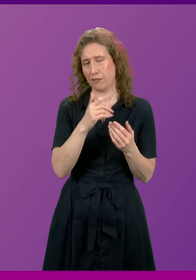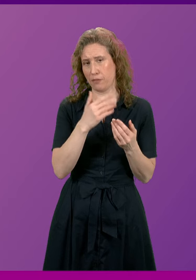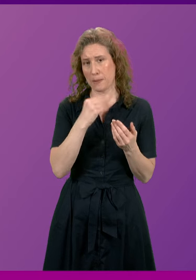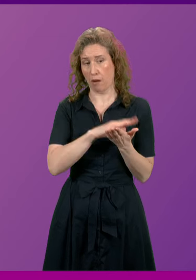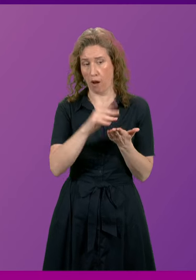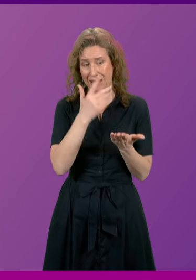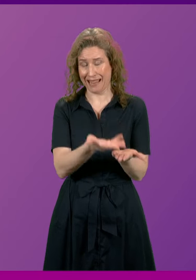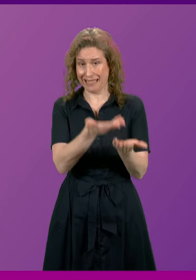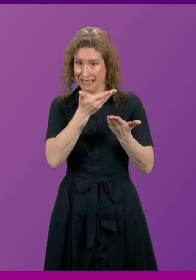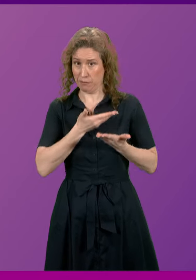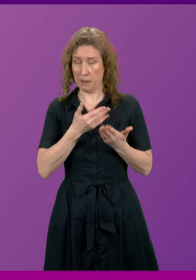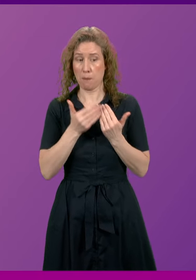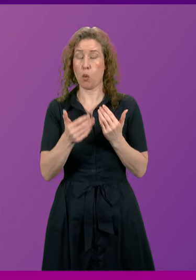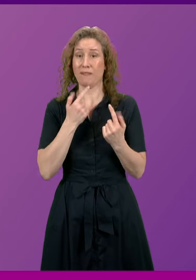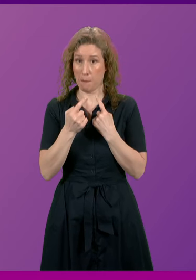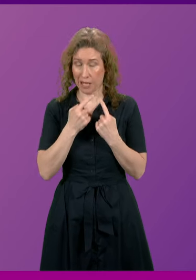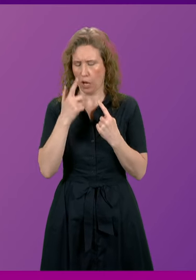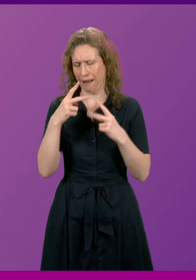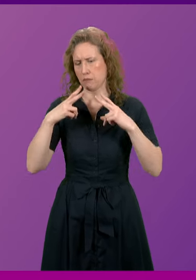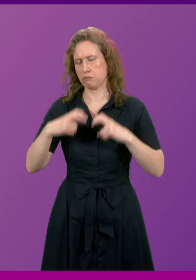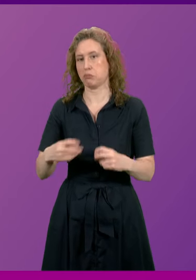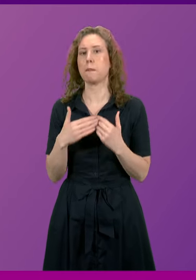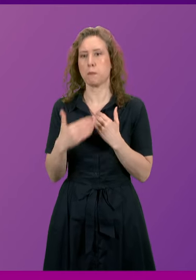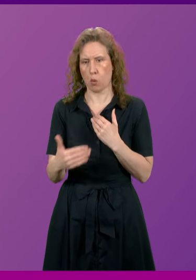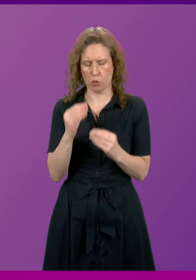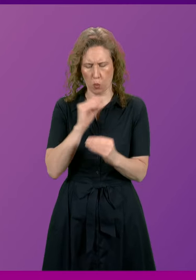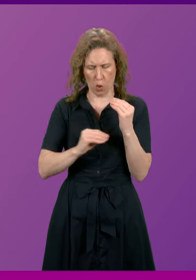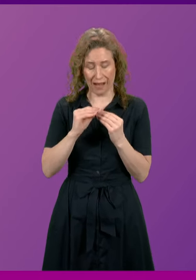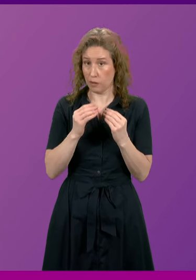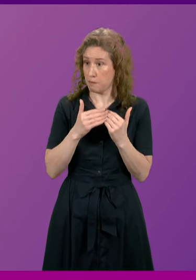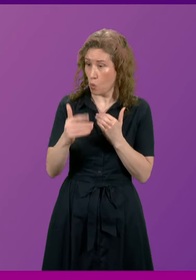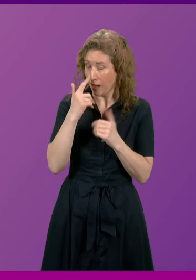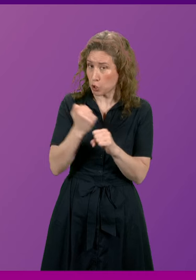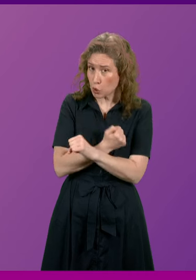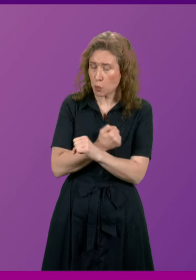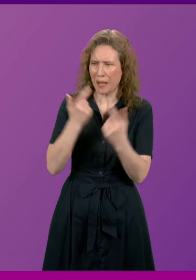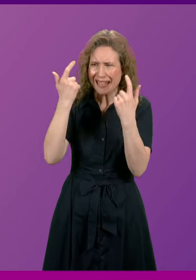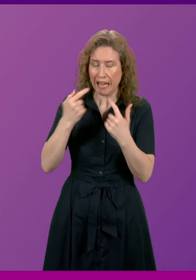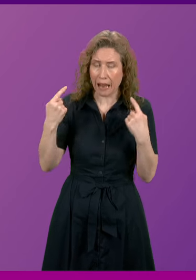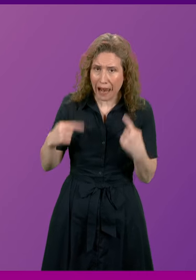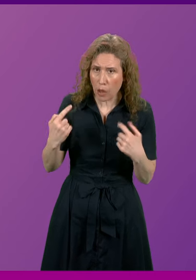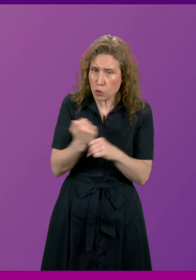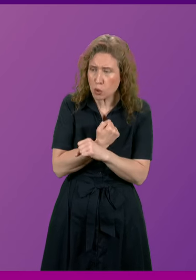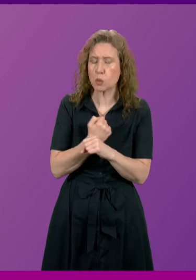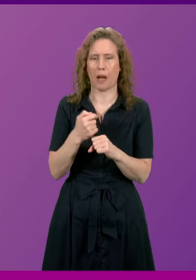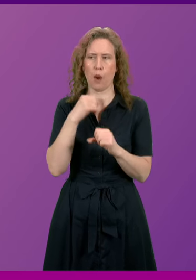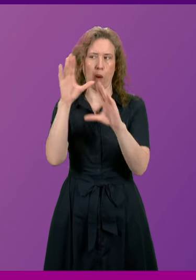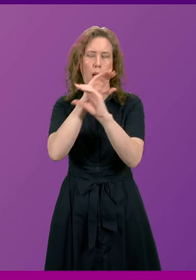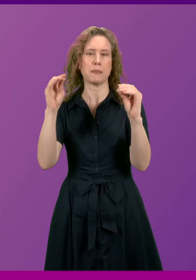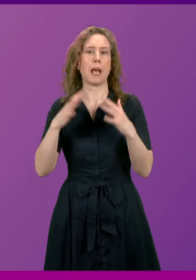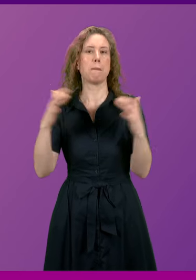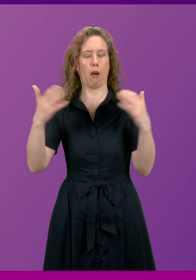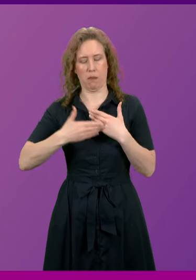about which they are concerned I will investigate that and determine if there is more that the government can do and I will of course update Parliament